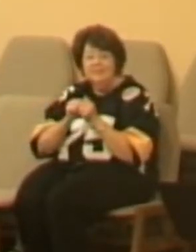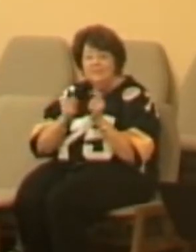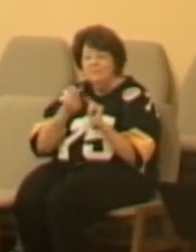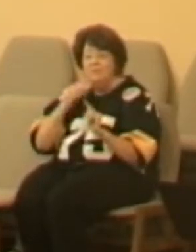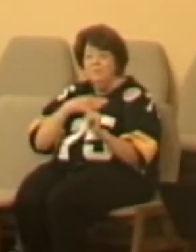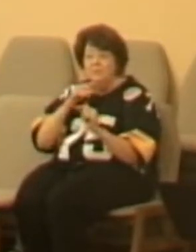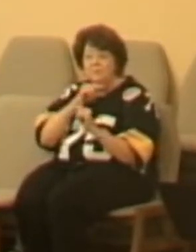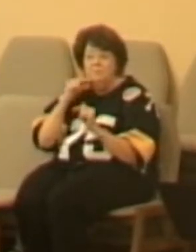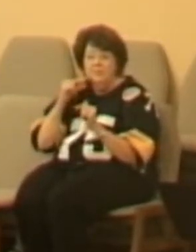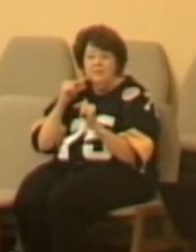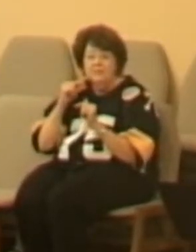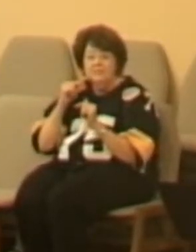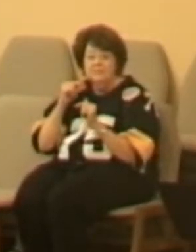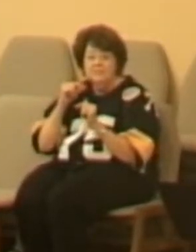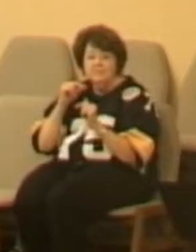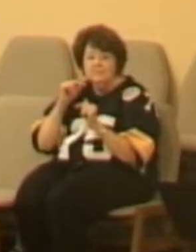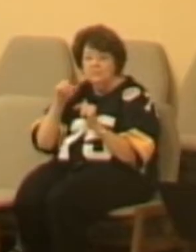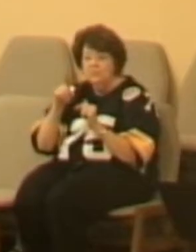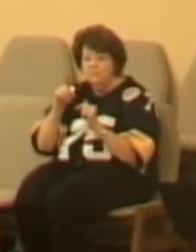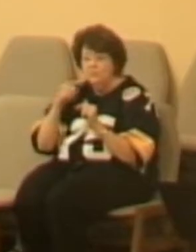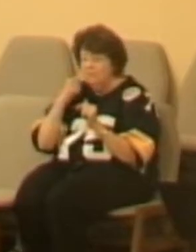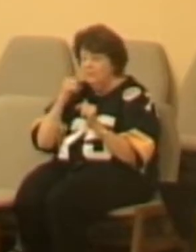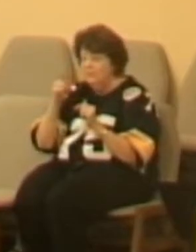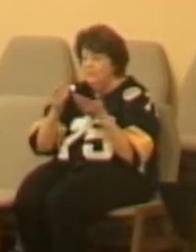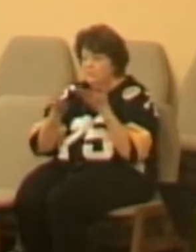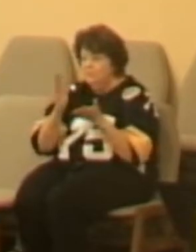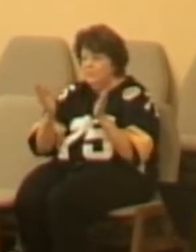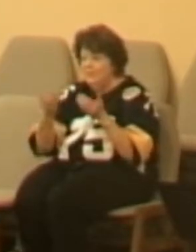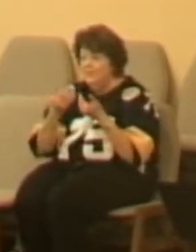who said, you might want to change a few things.